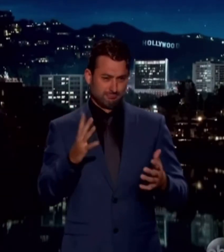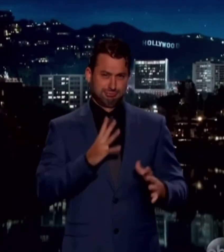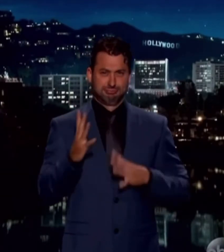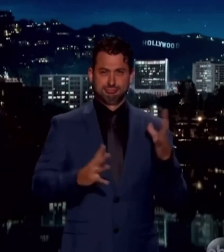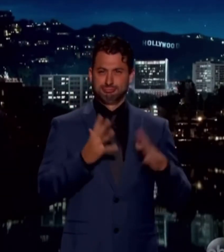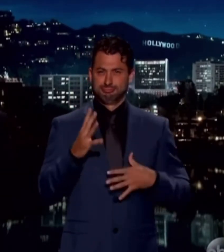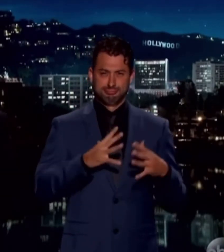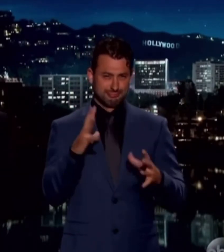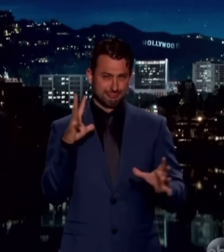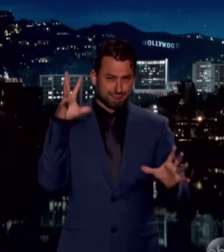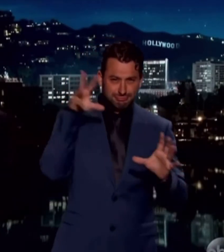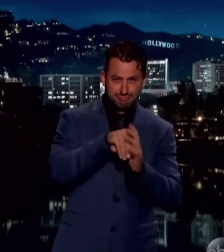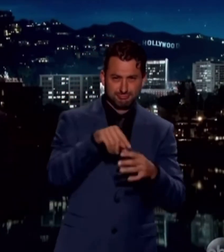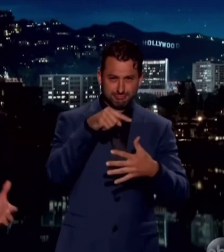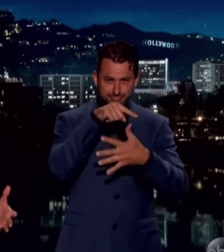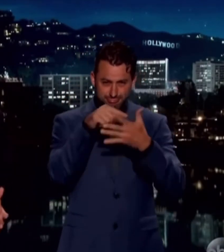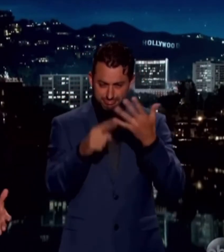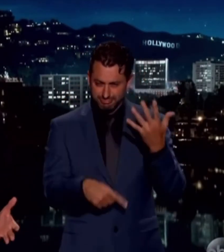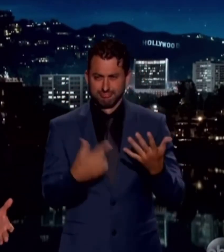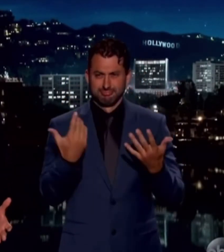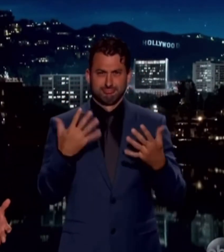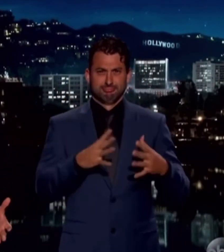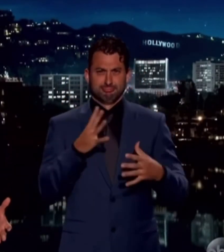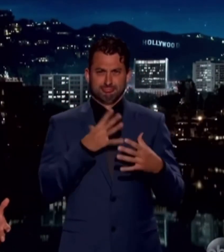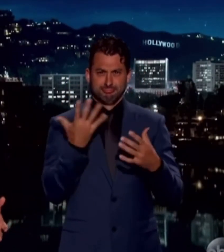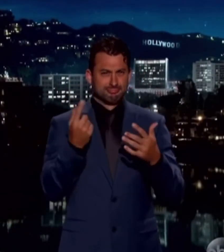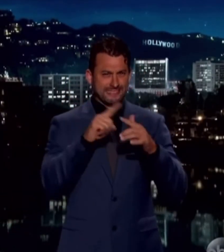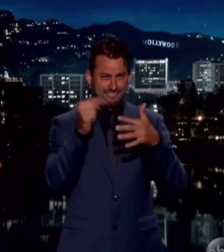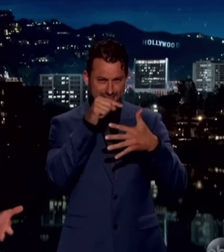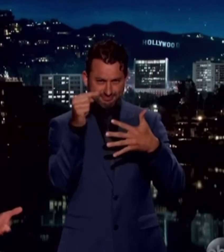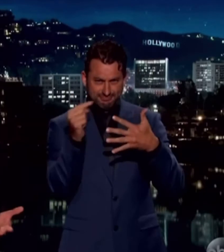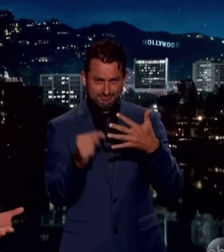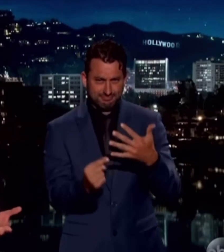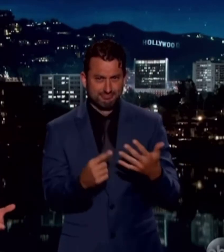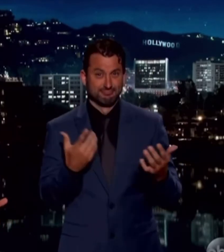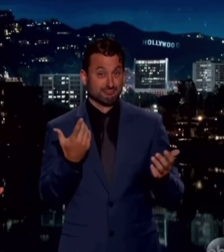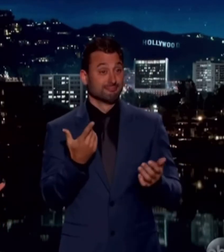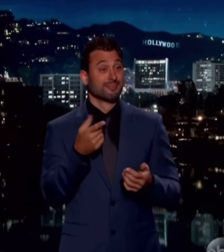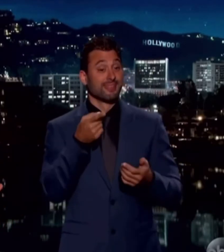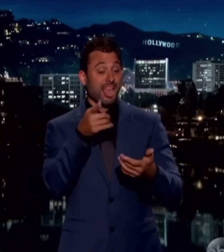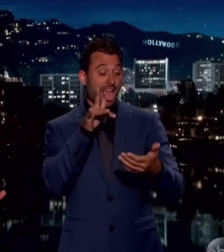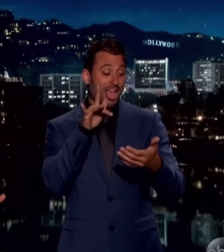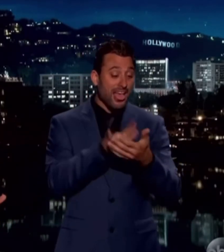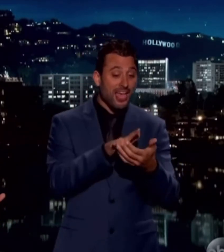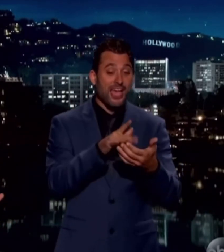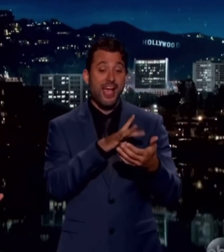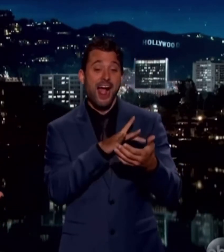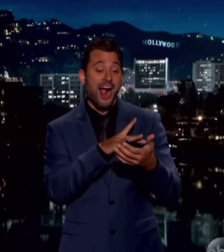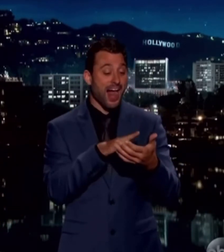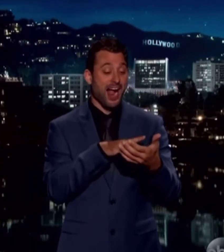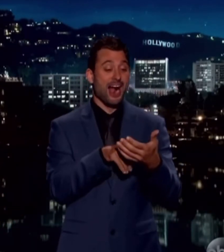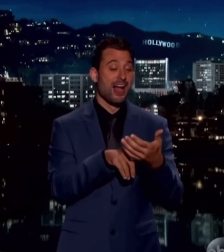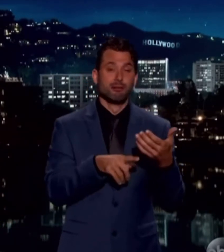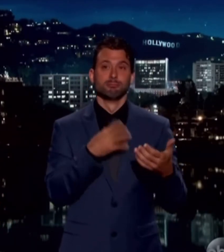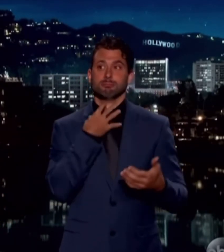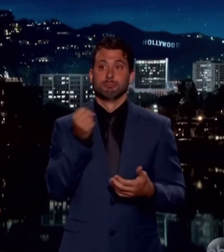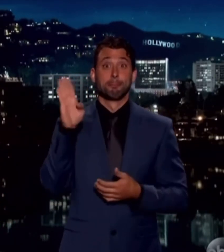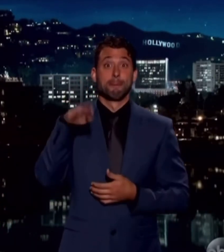X comes with everything the iPhone has, but it also includes an amazing new feature that takes $300 more